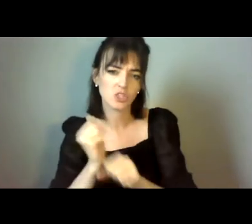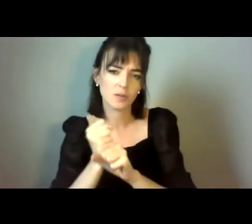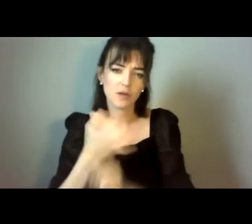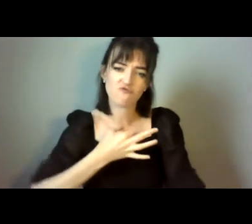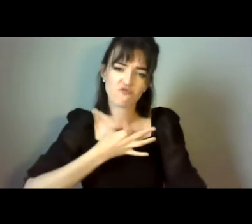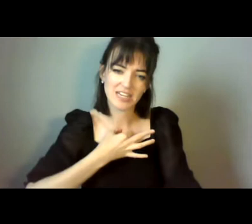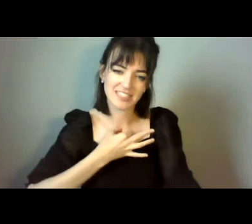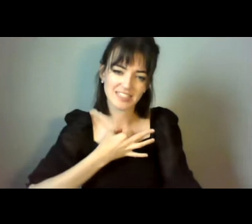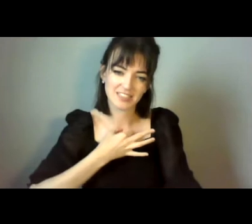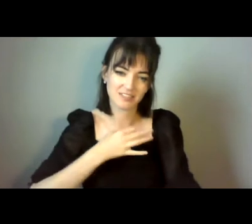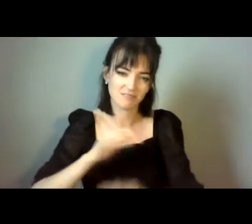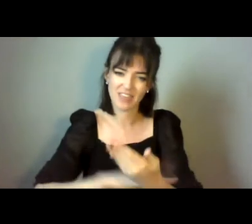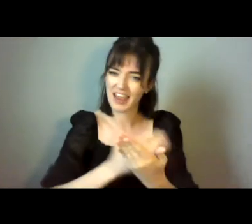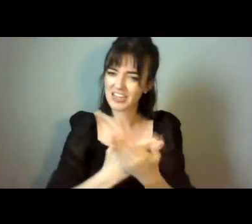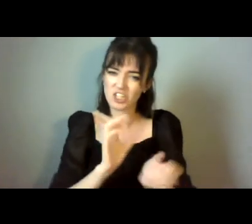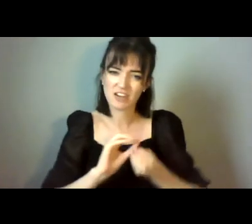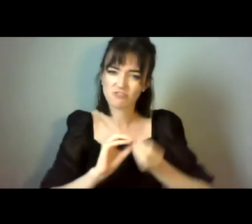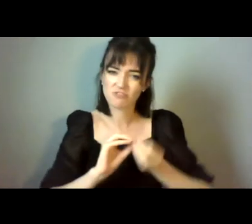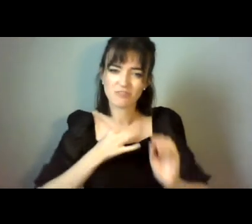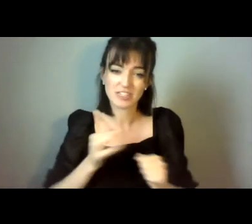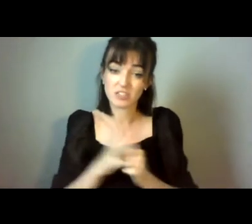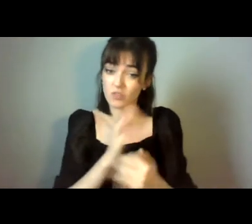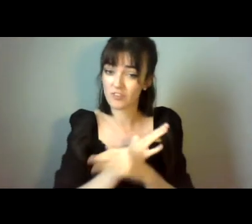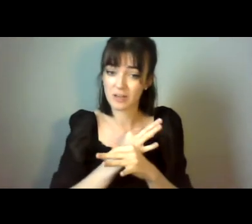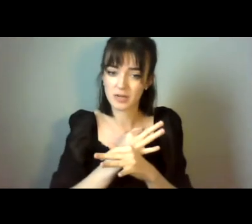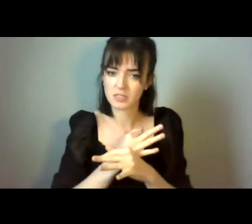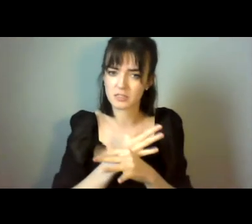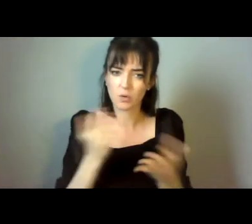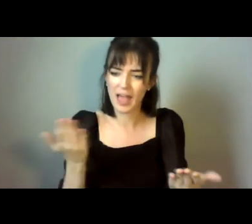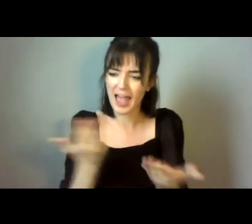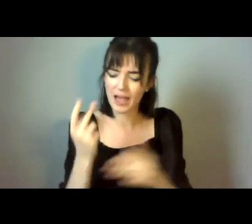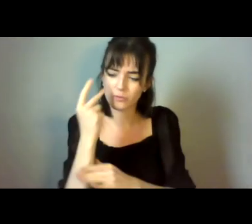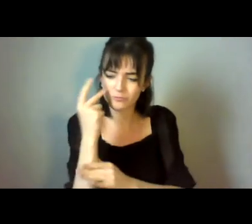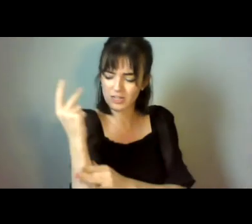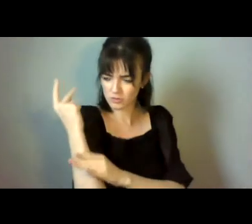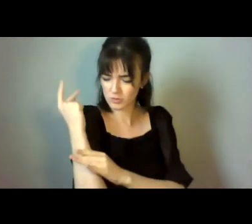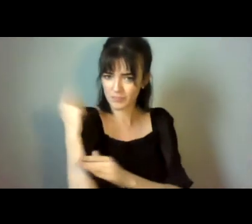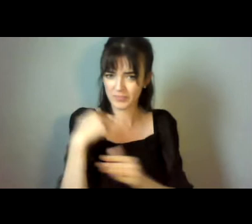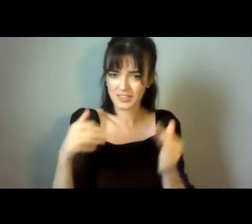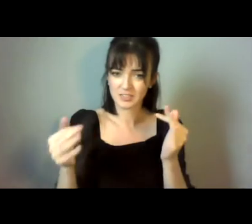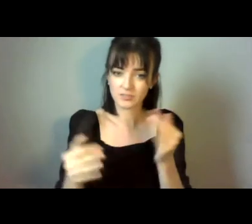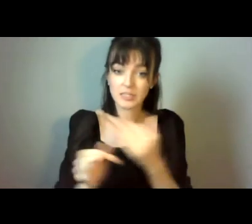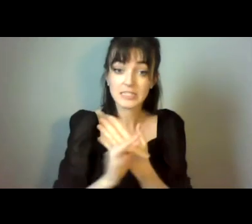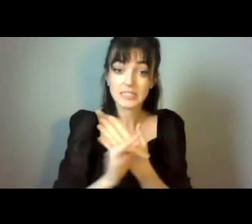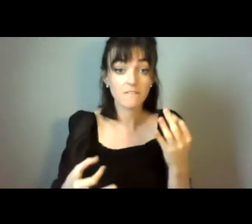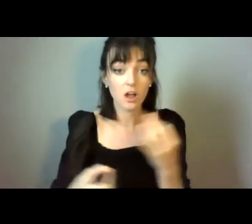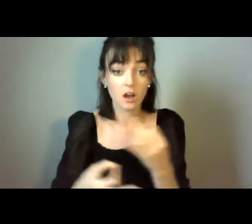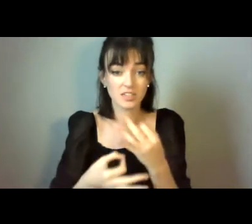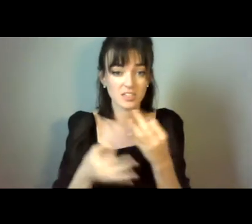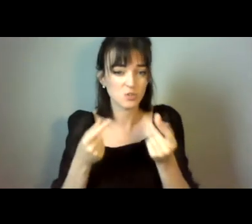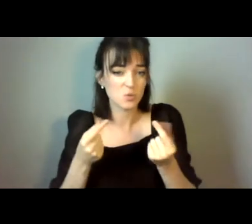legislation creates for families. How is retrospective safeguarding going to be done when capacity assessment is time specific?